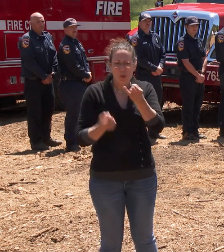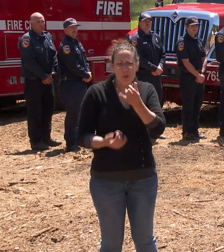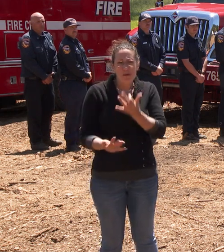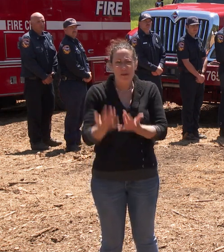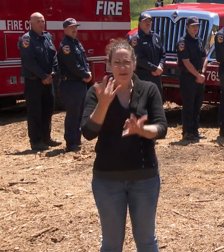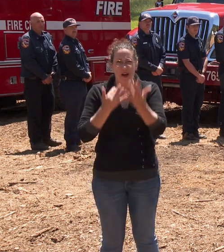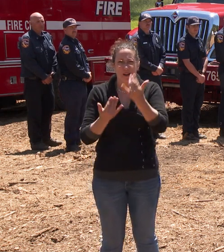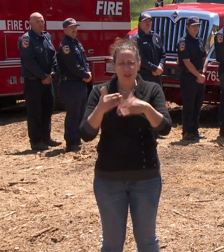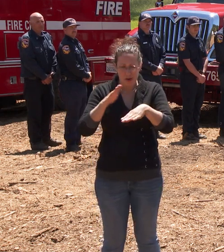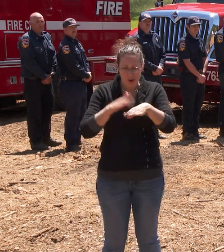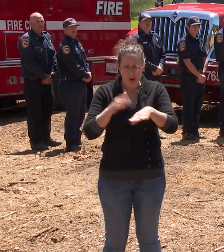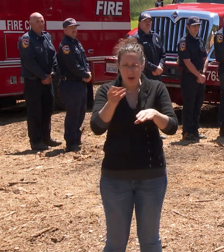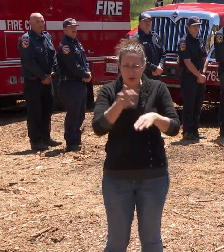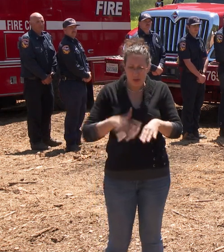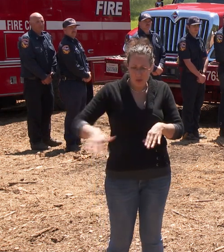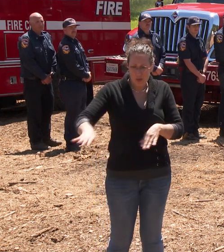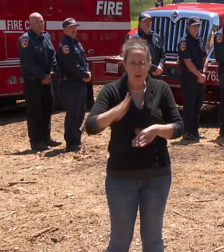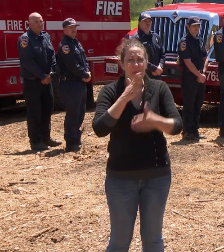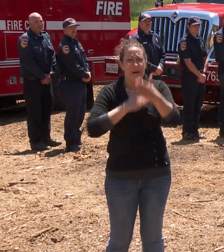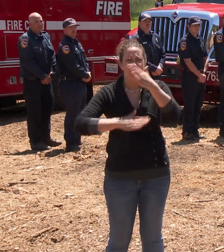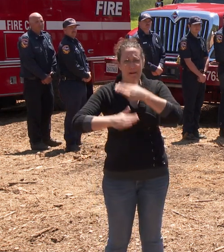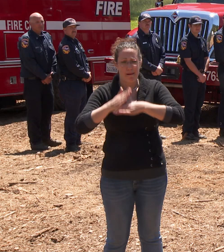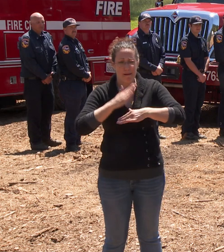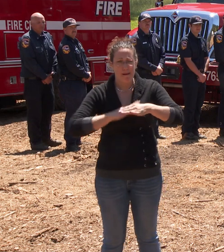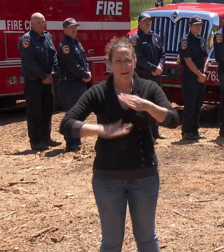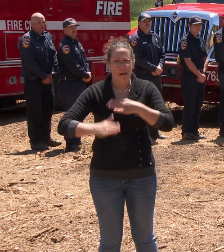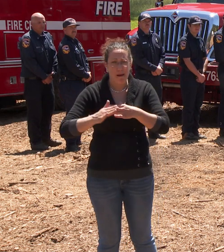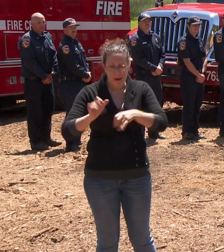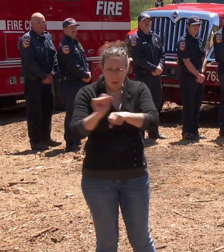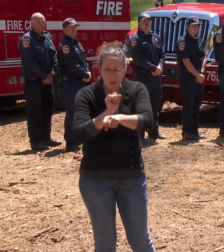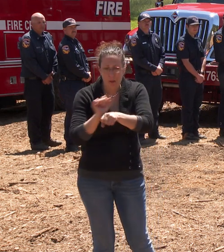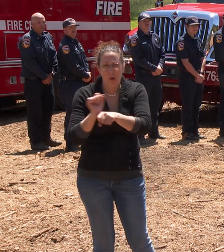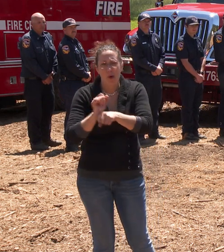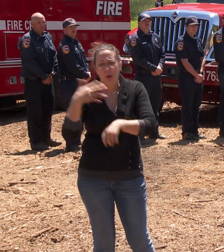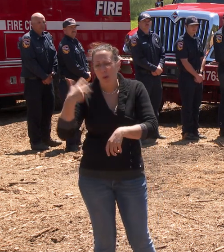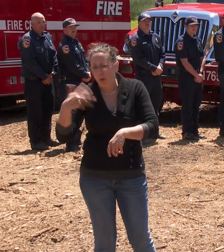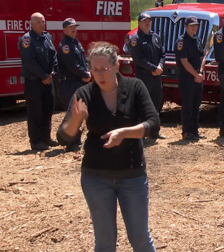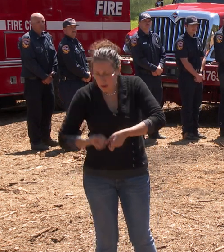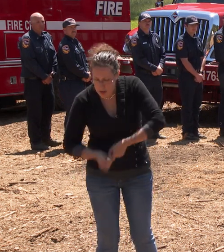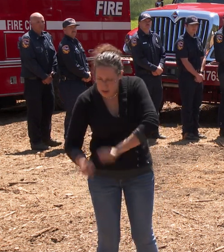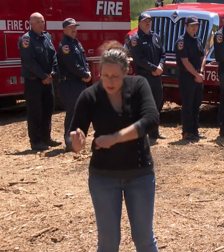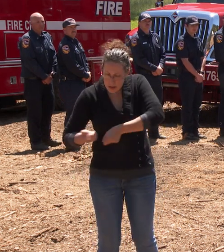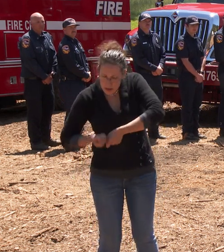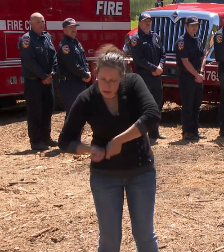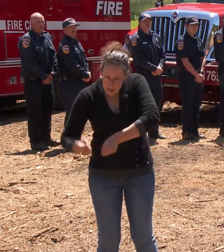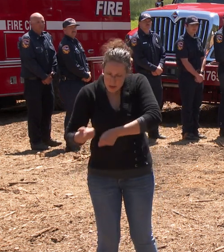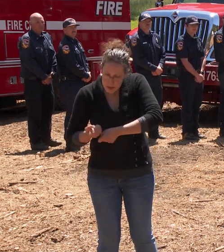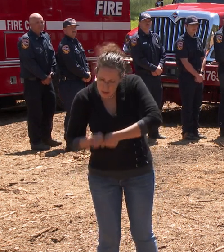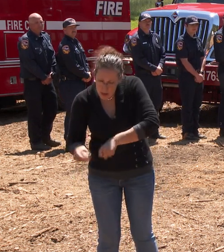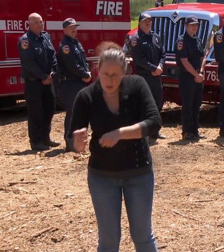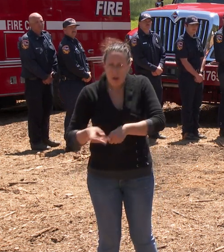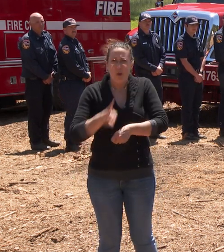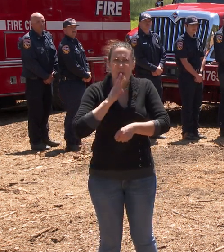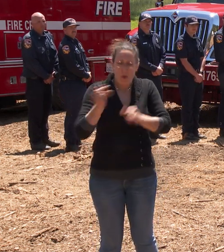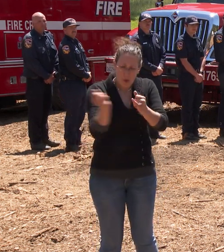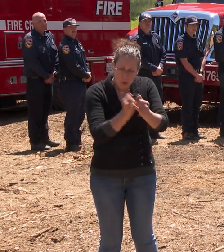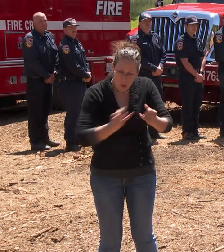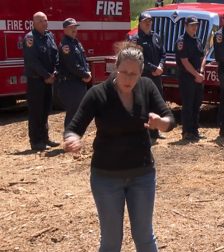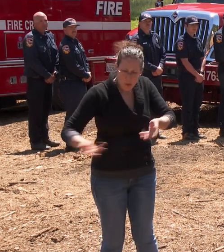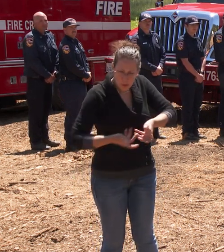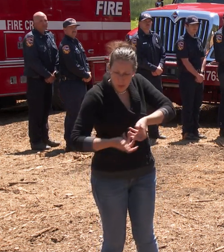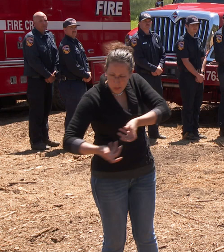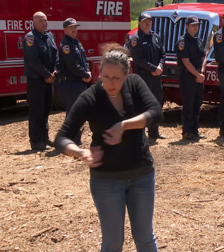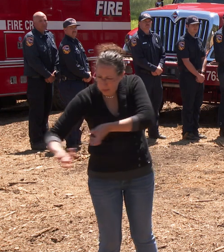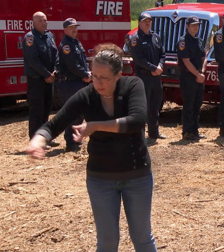groundwork done by hand crews is equally vital. Our crews tirelessly dig breaks and lay water lines in areas that machinery